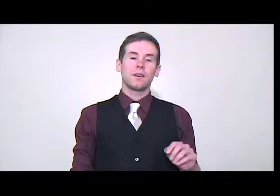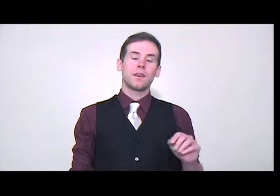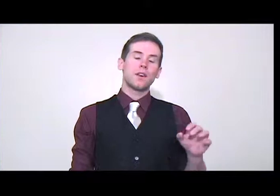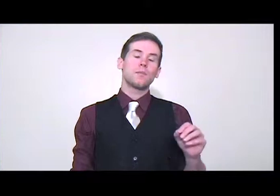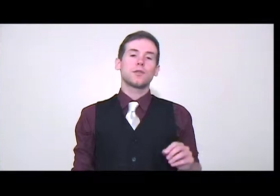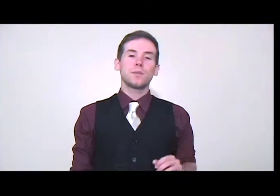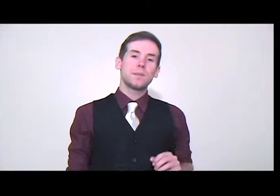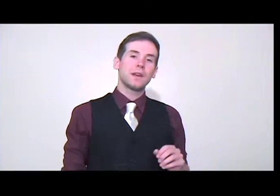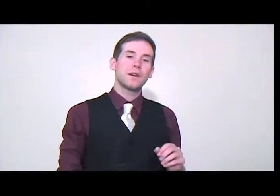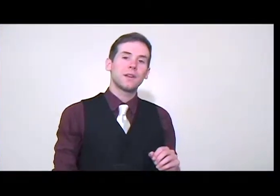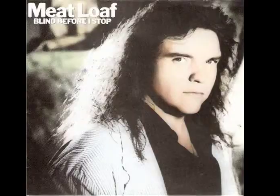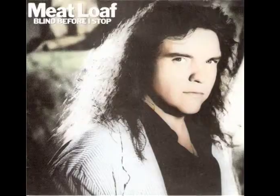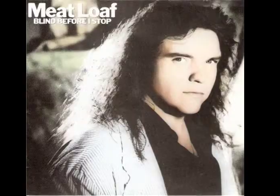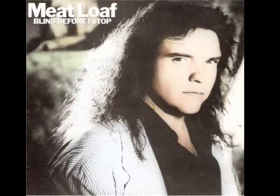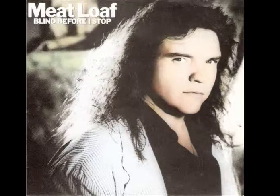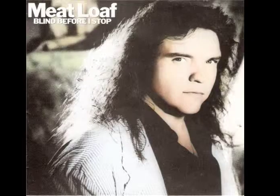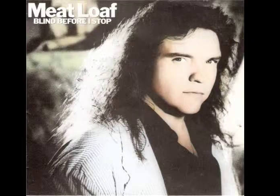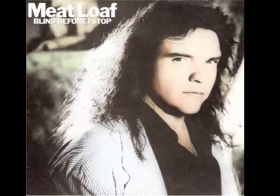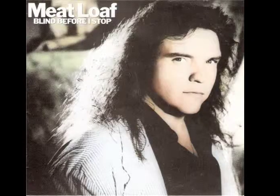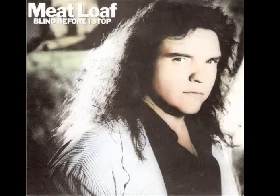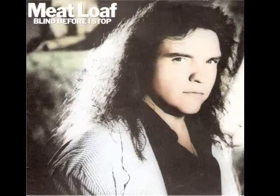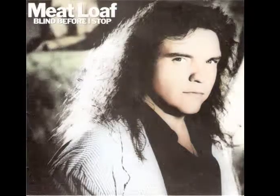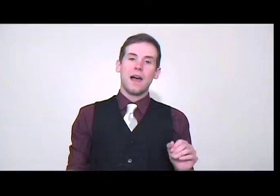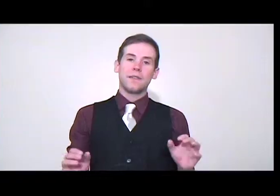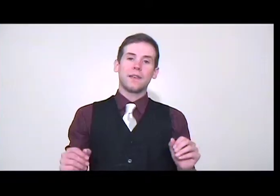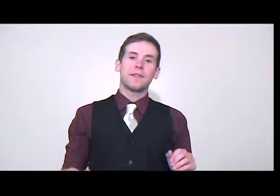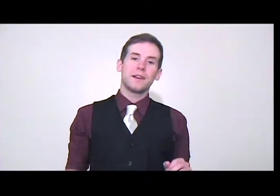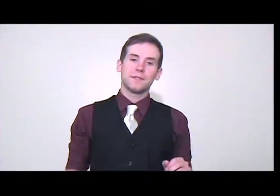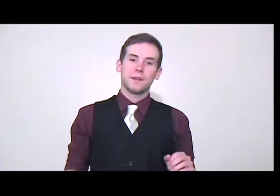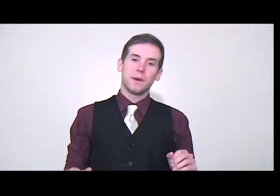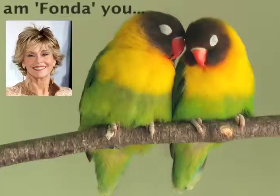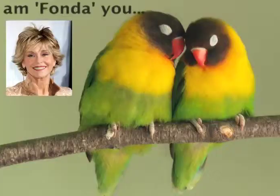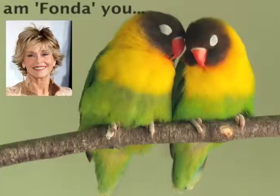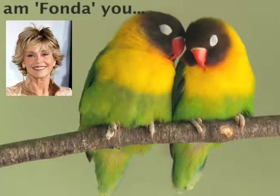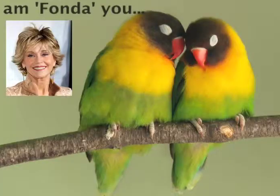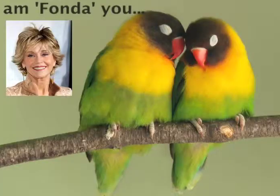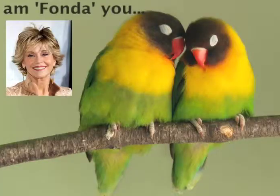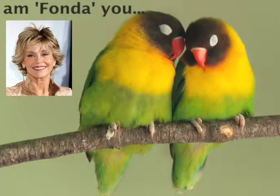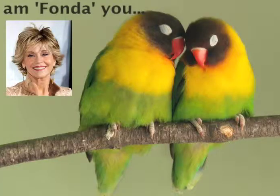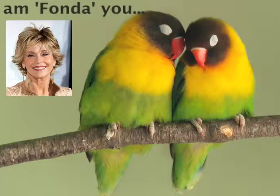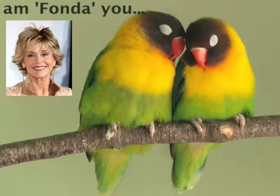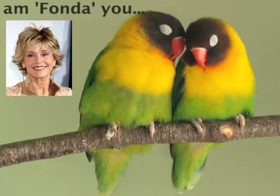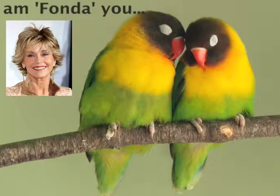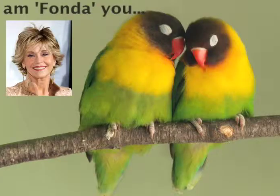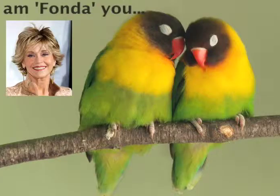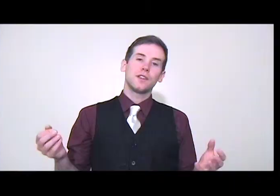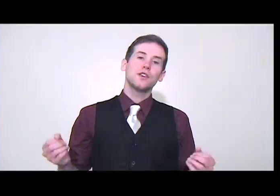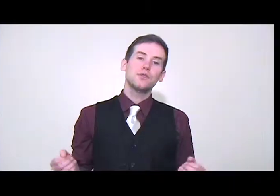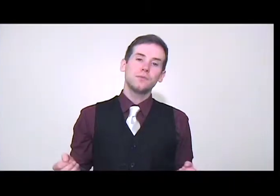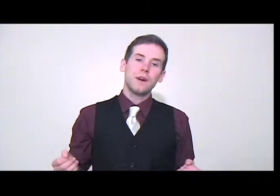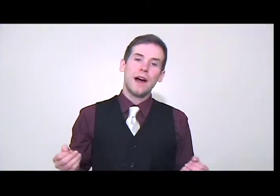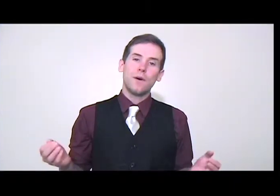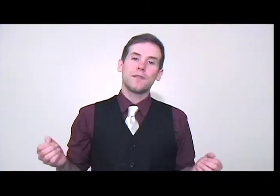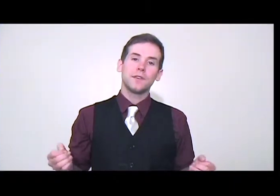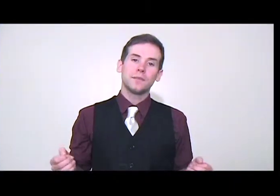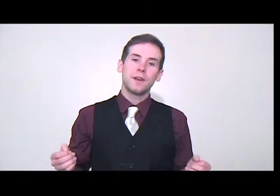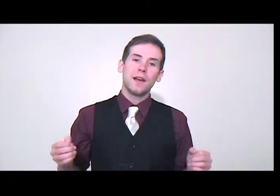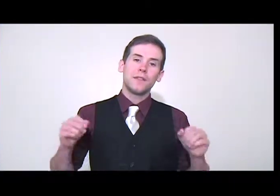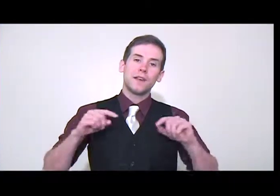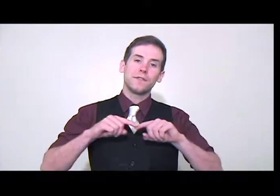You know most people hear a love song on the radio and they think of someone that they are fond of. You, however, think of